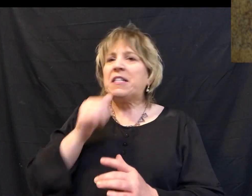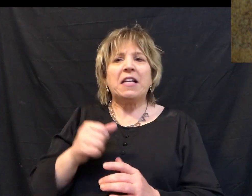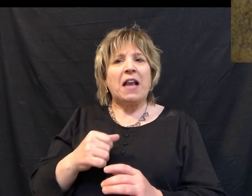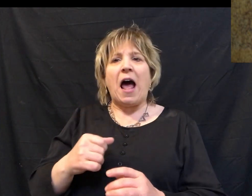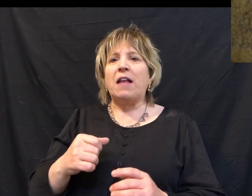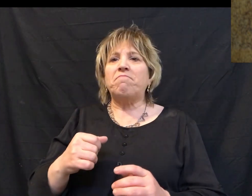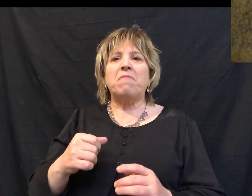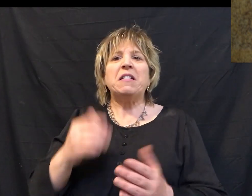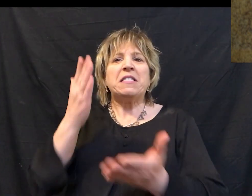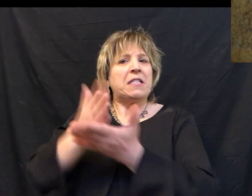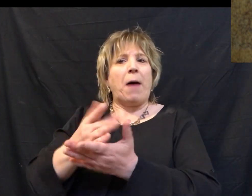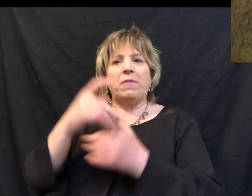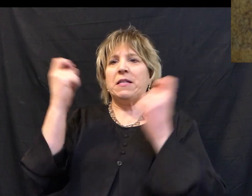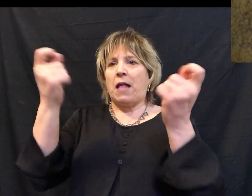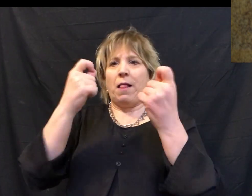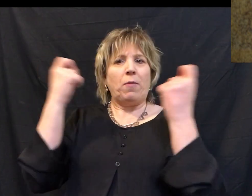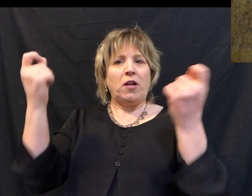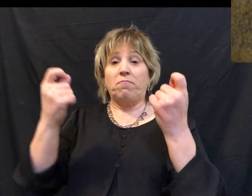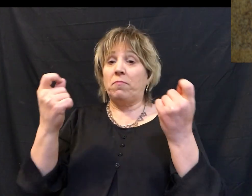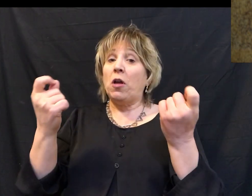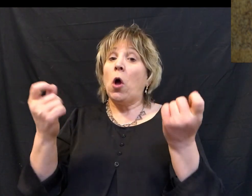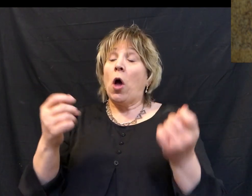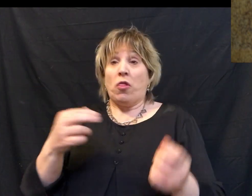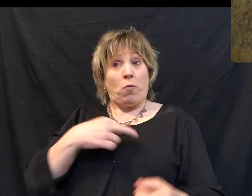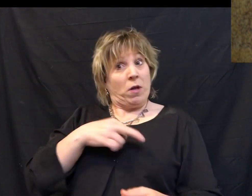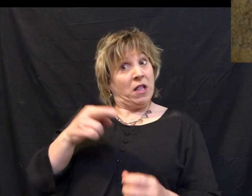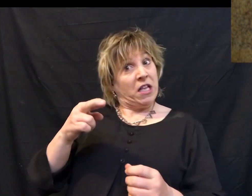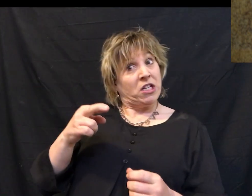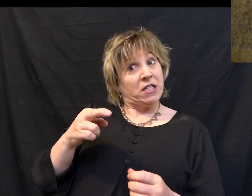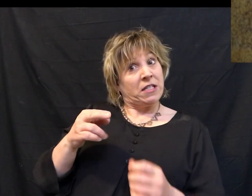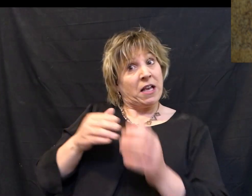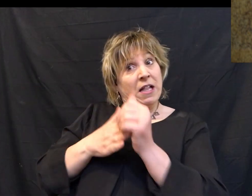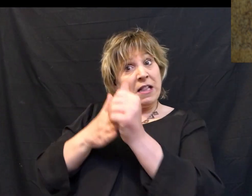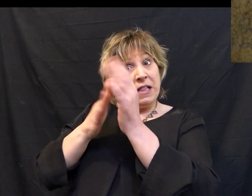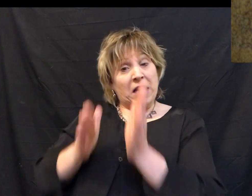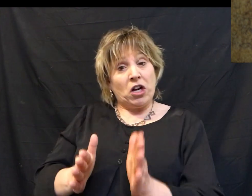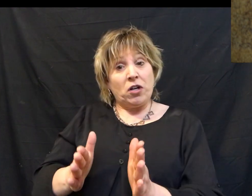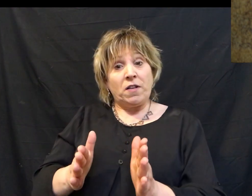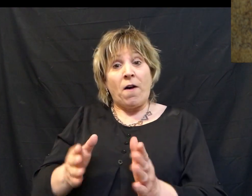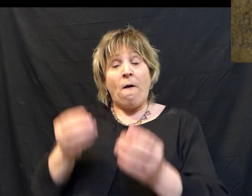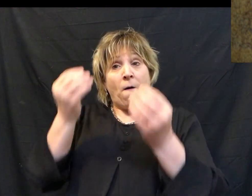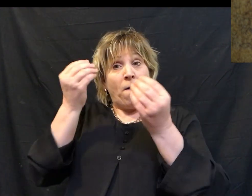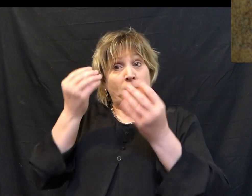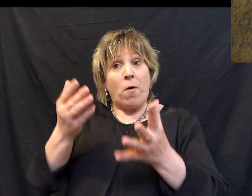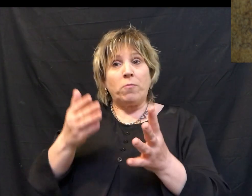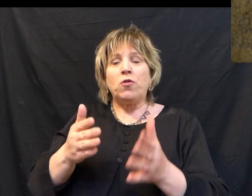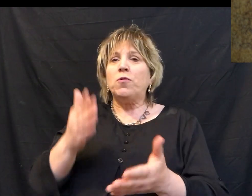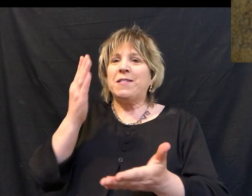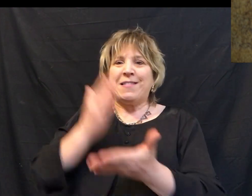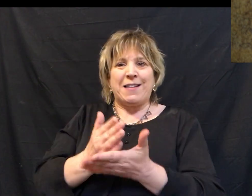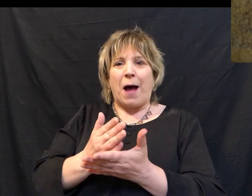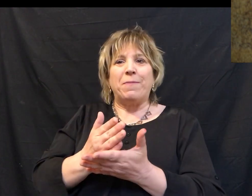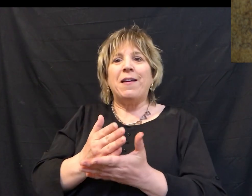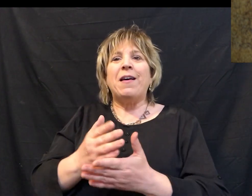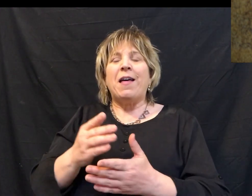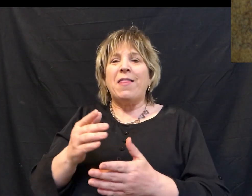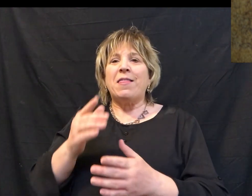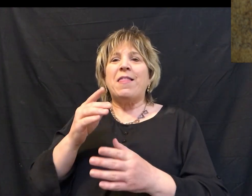Jesus did not fight their celebration. In fact, when the religious leaders told him to silence his followers, you know what